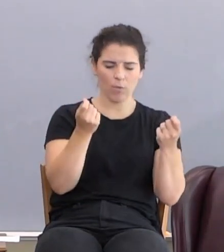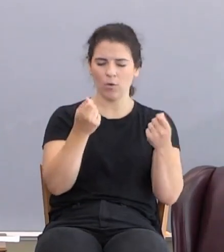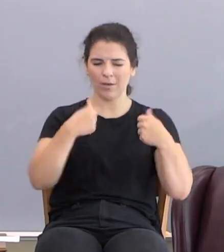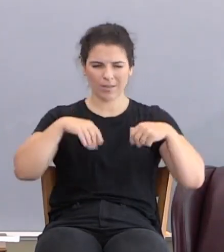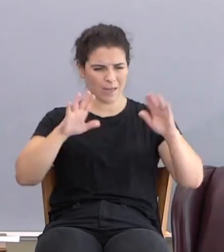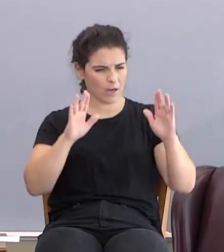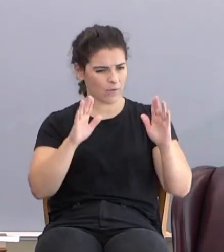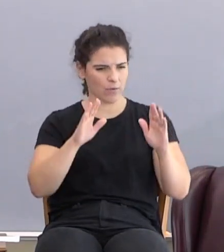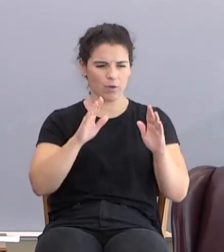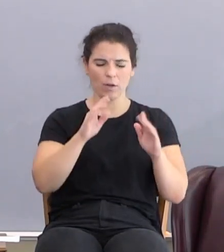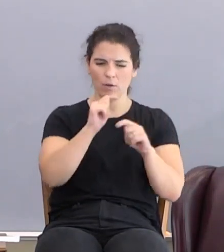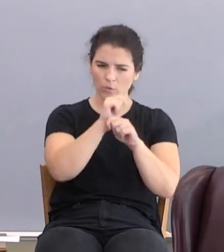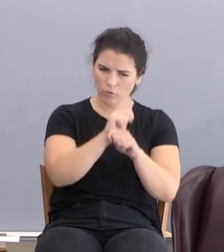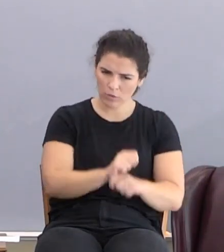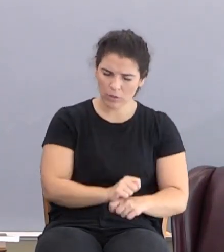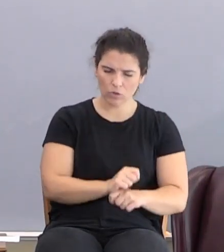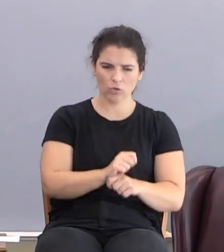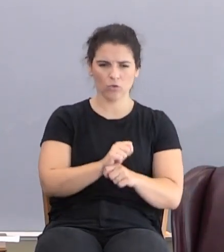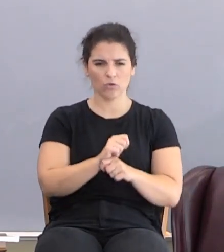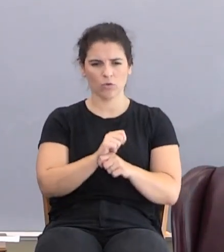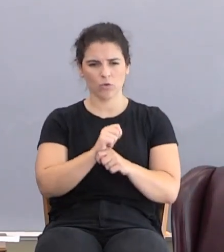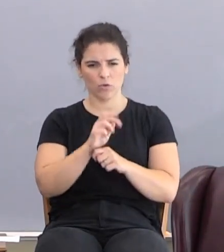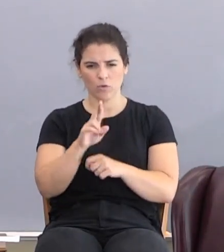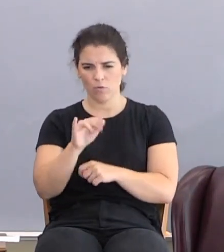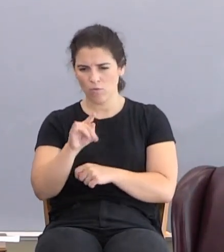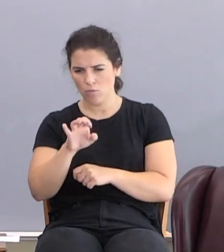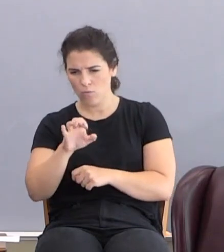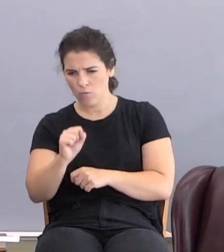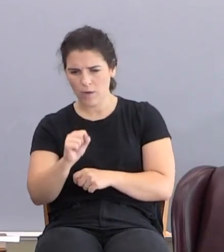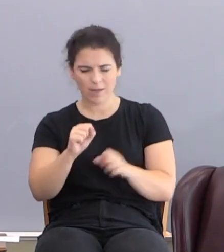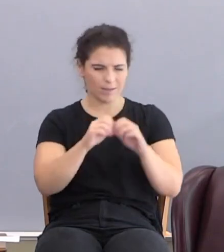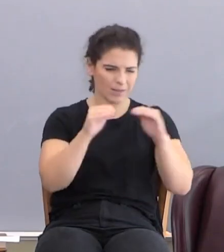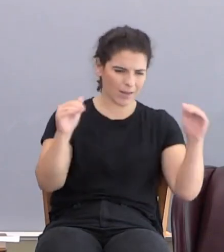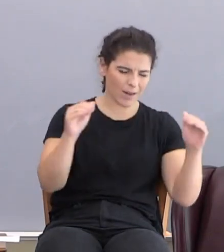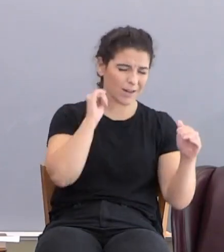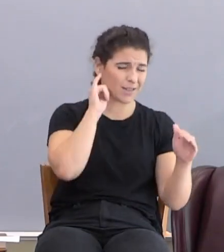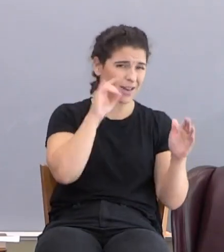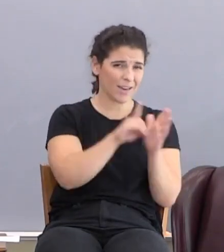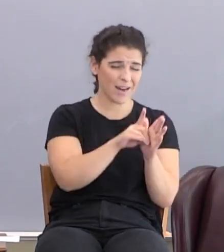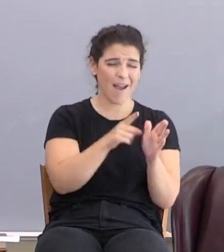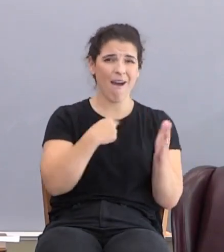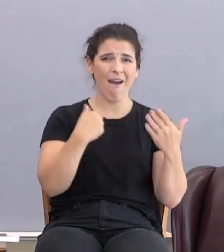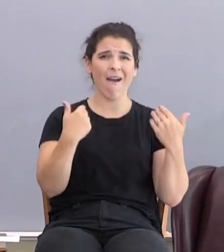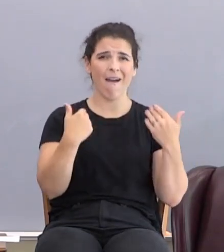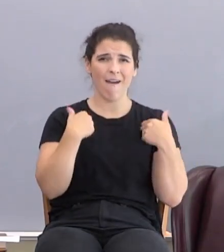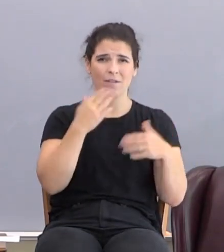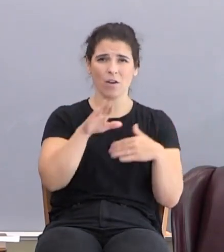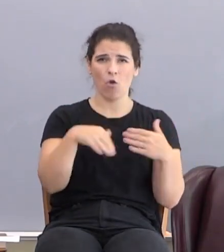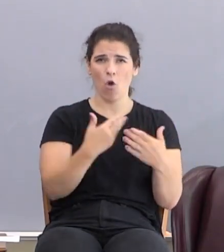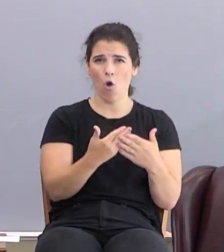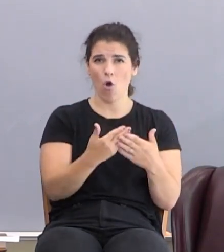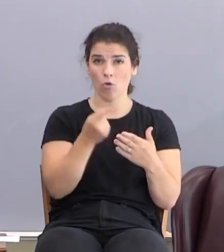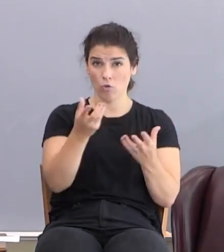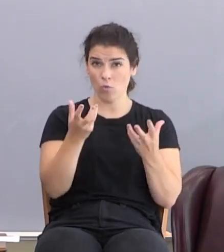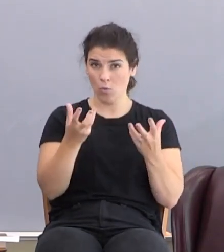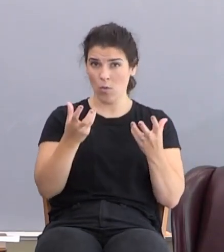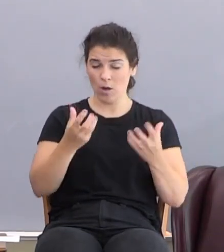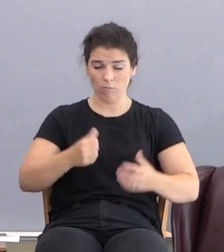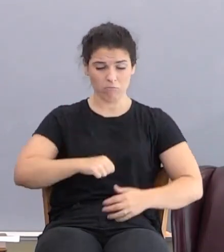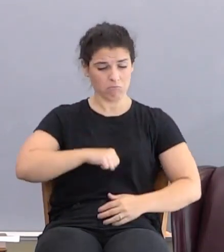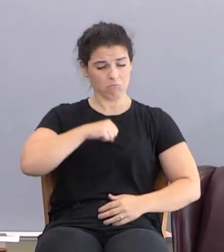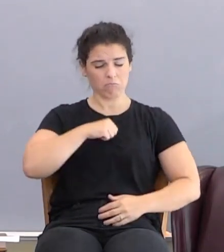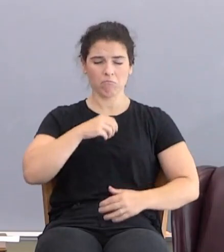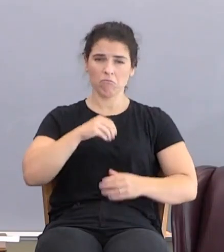and rituals and status and identity, I've got it all. You want confidence in your flesh?